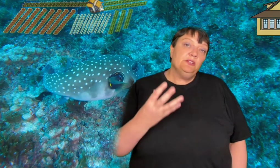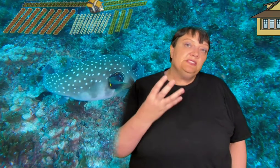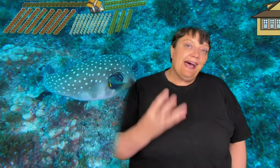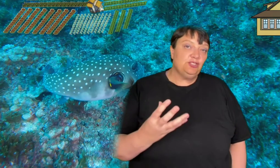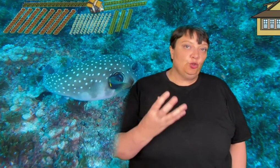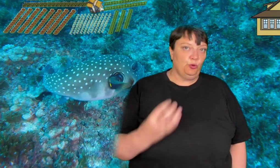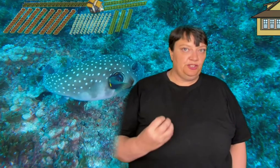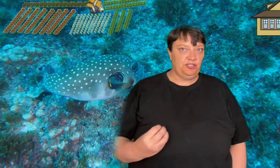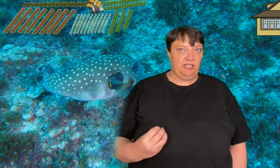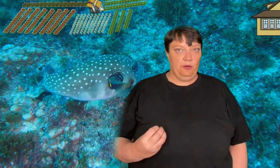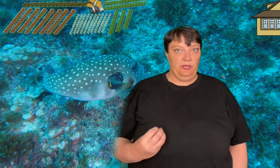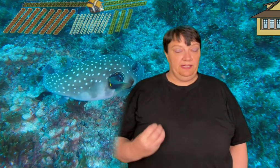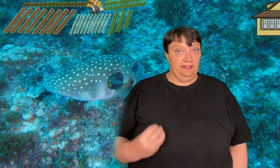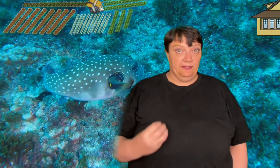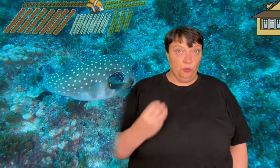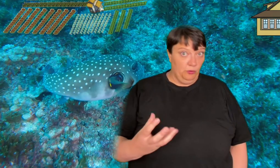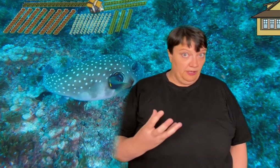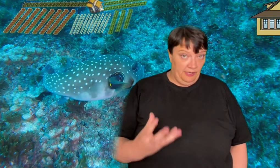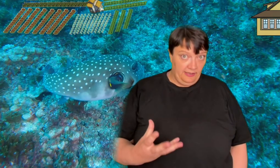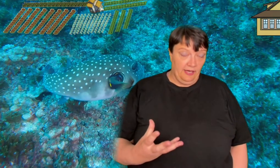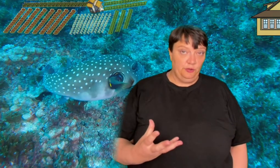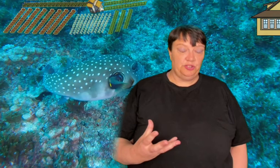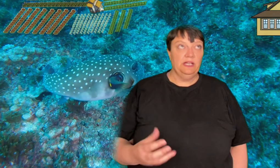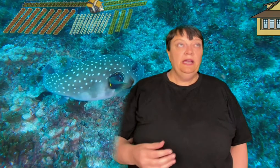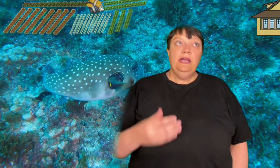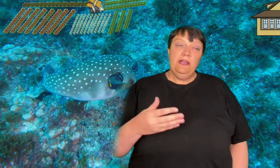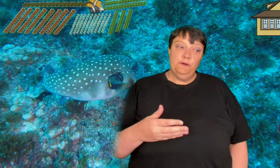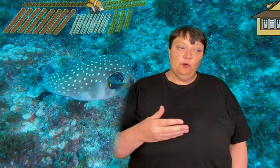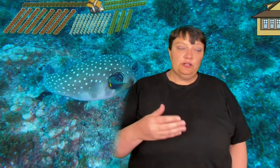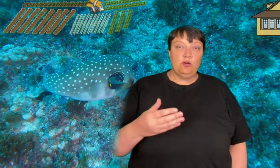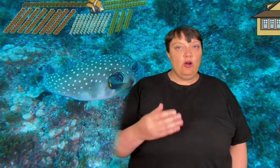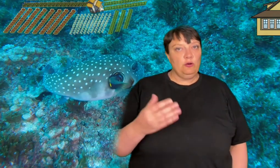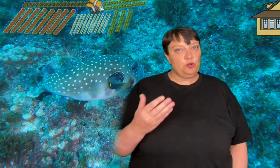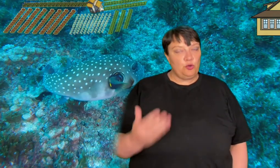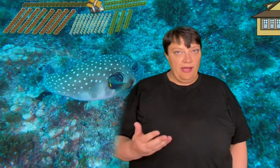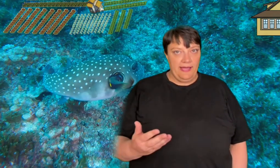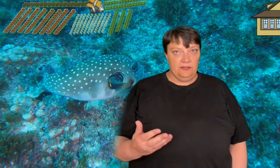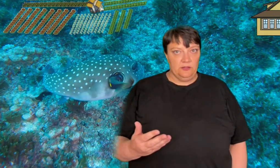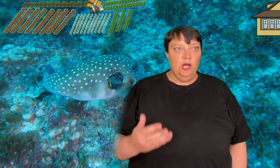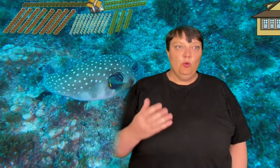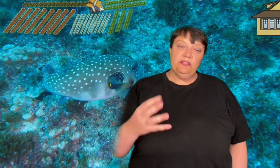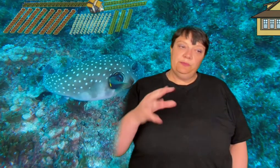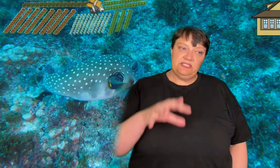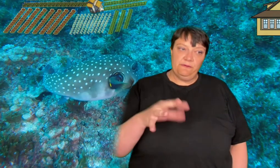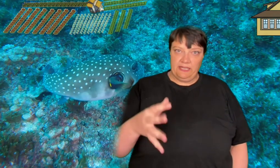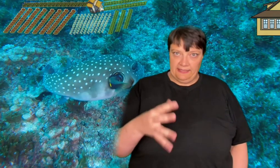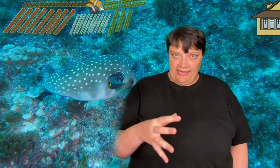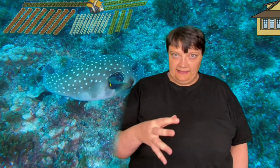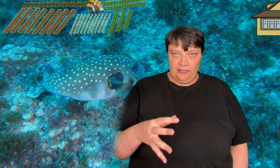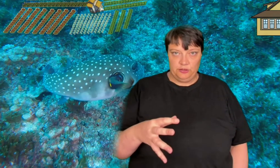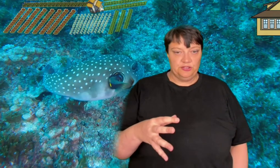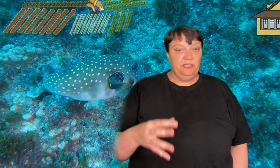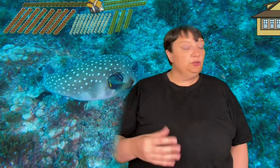because that's your richest area in the ocean. If you look at the coral triangle where the pacific